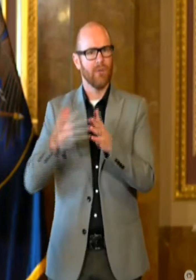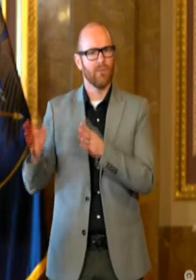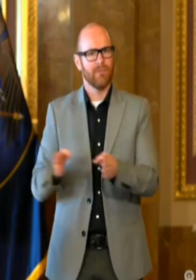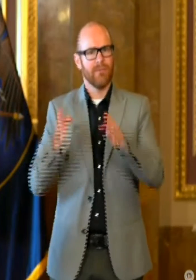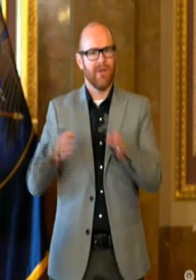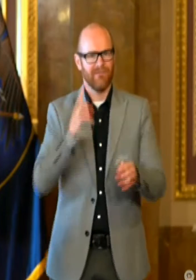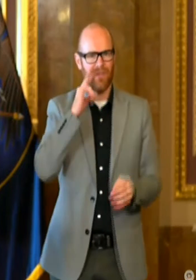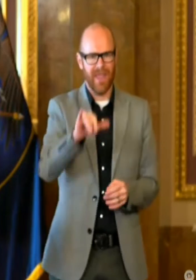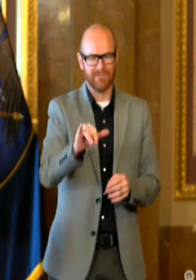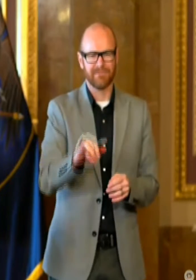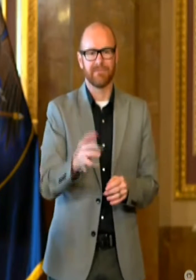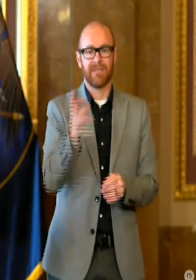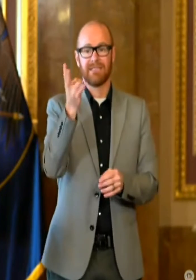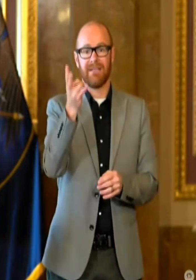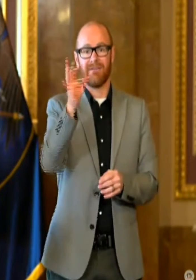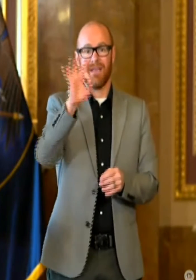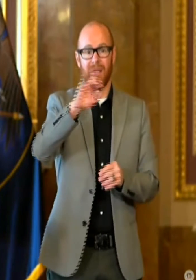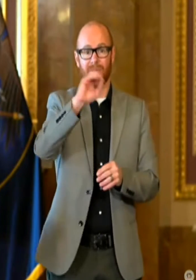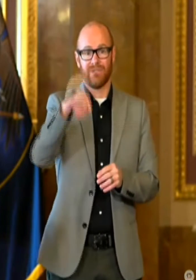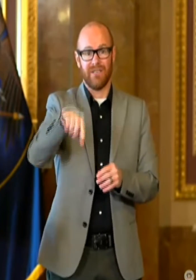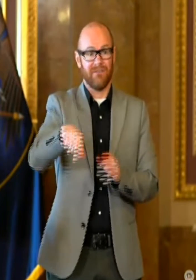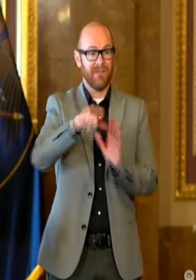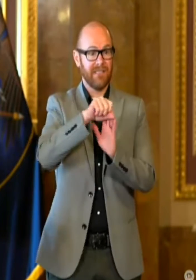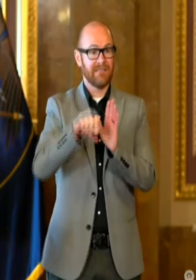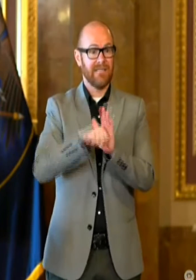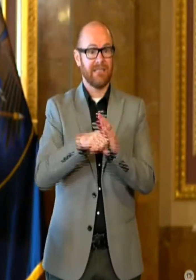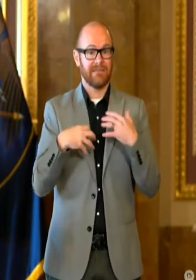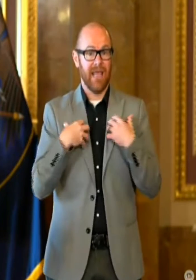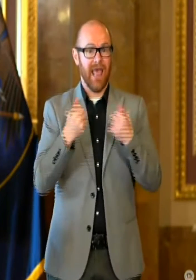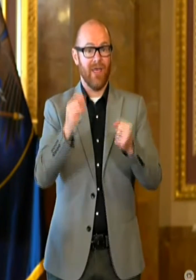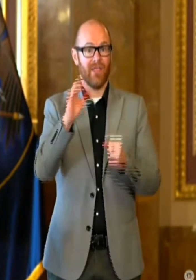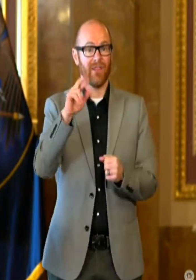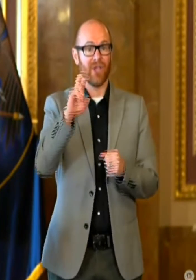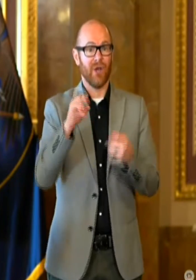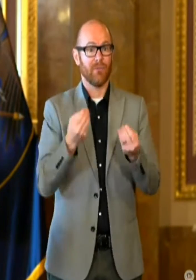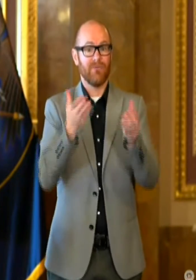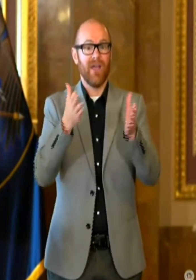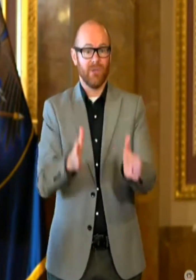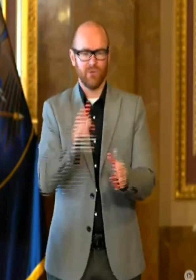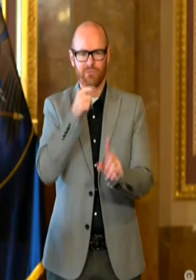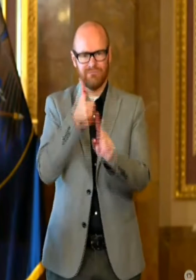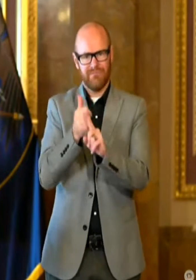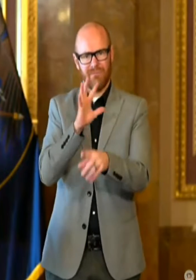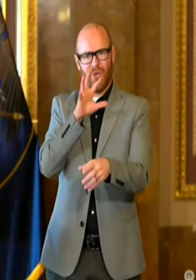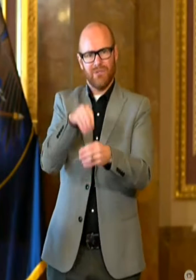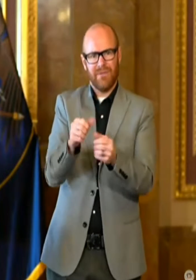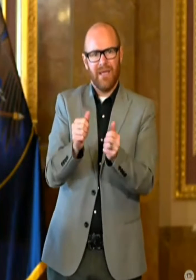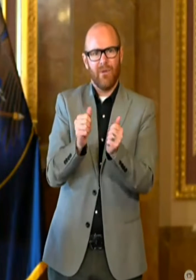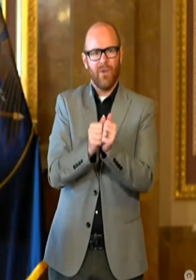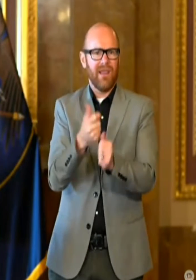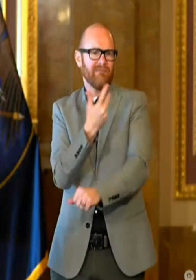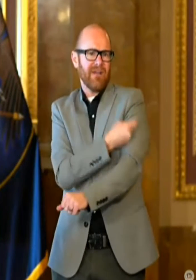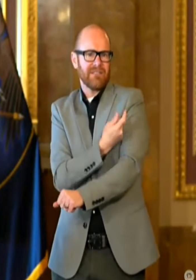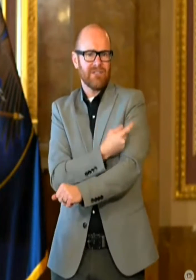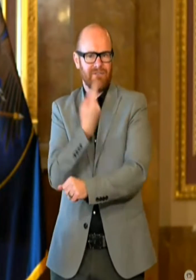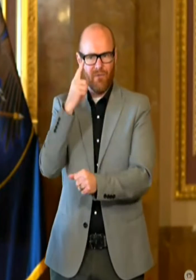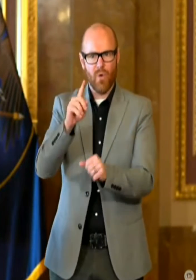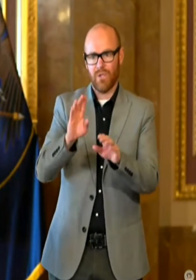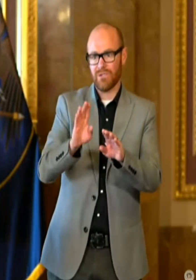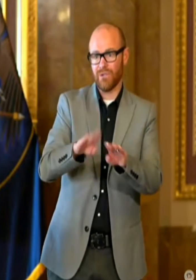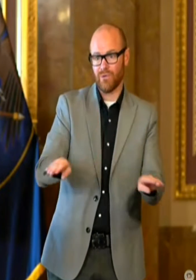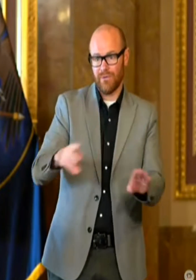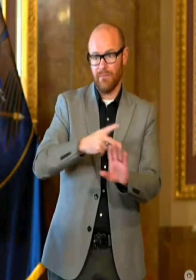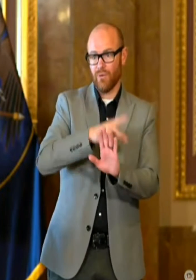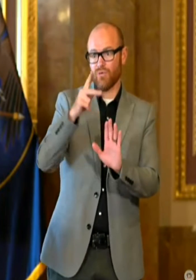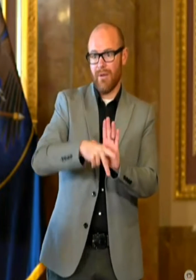79 percent of the state's health care providers who participate in vaccines for children program are also now